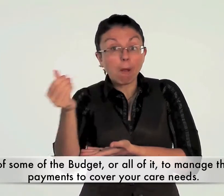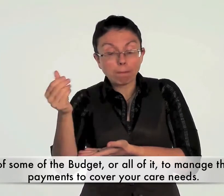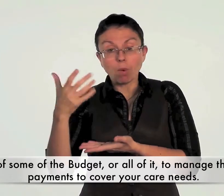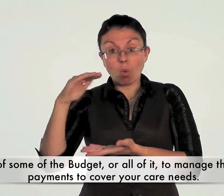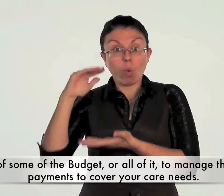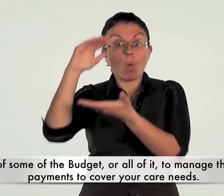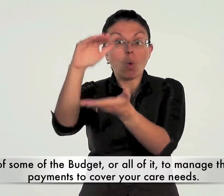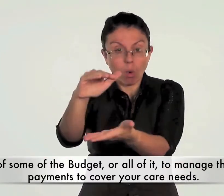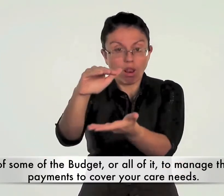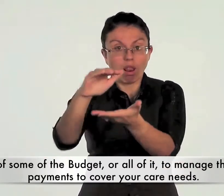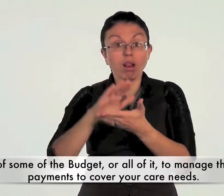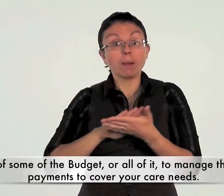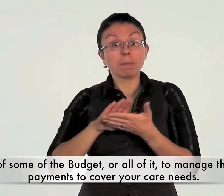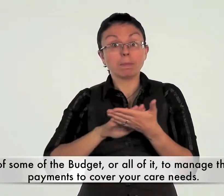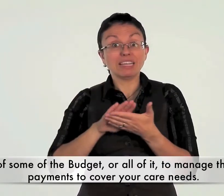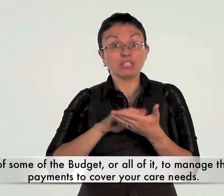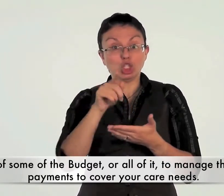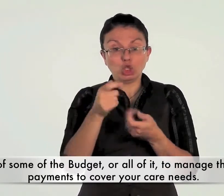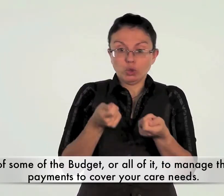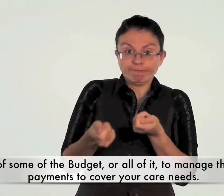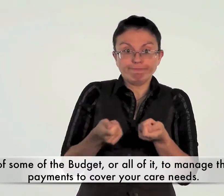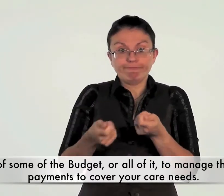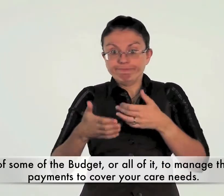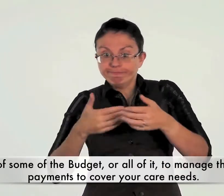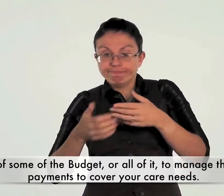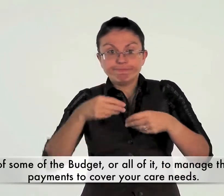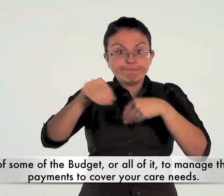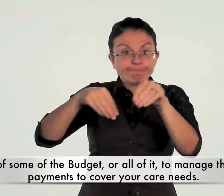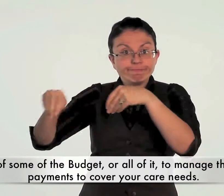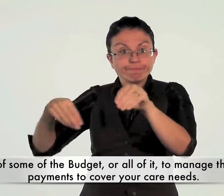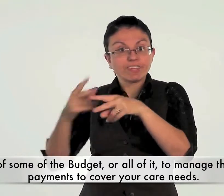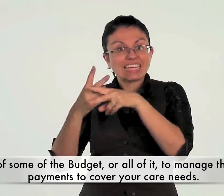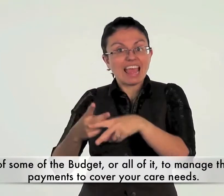some of the budget or of all of it to manage the payments to cover your care needs.